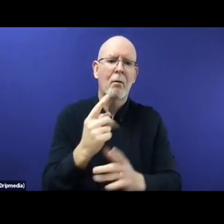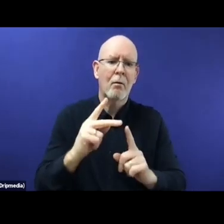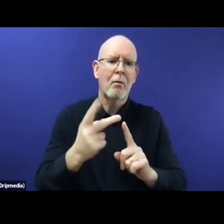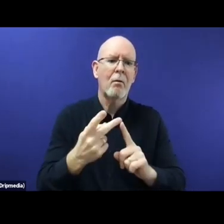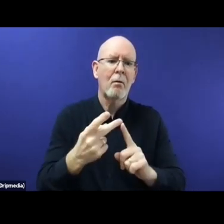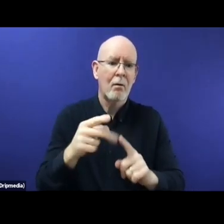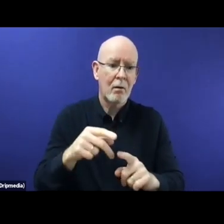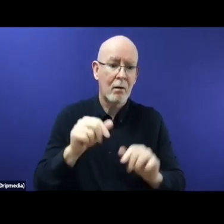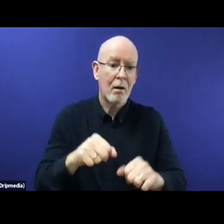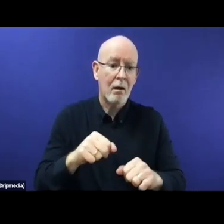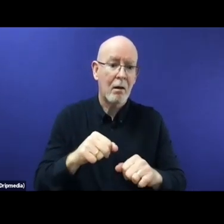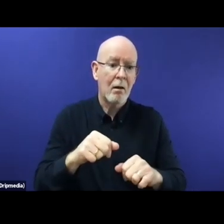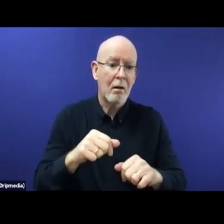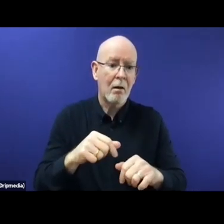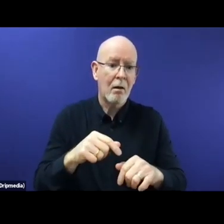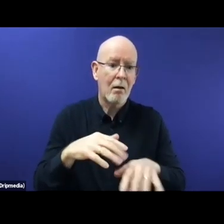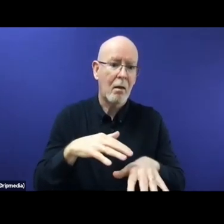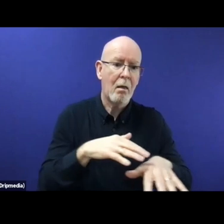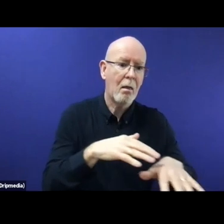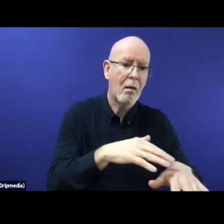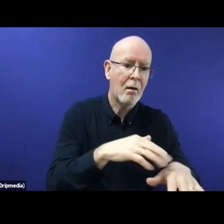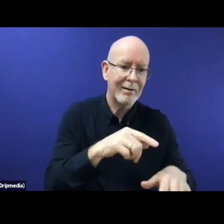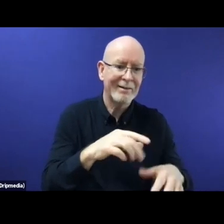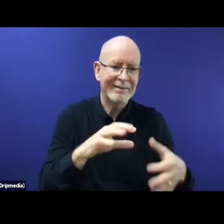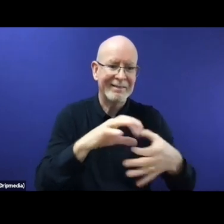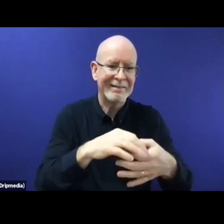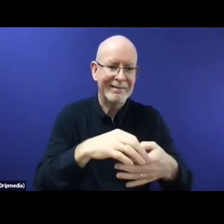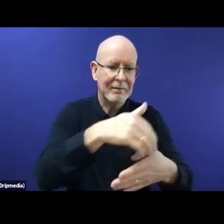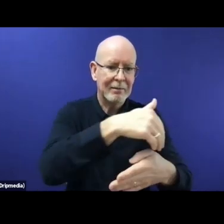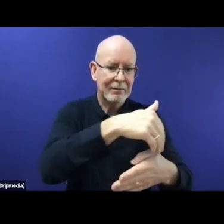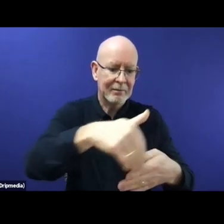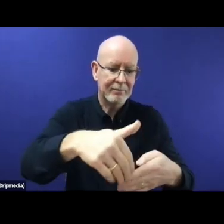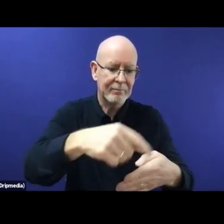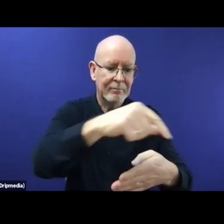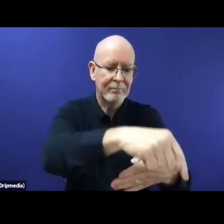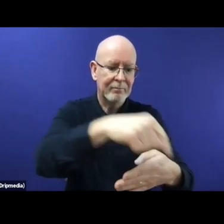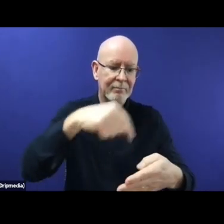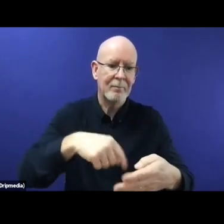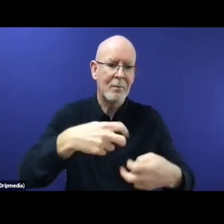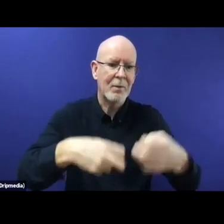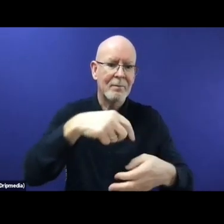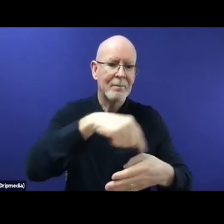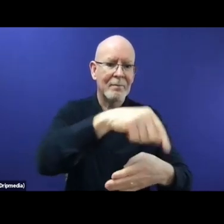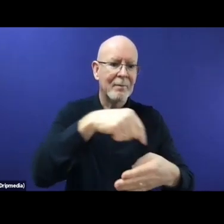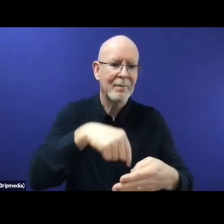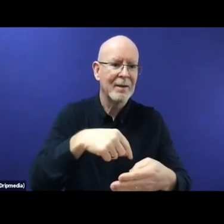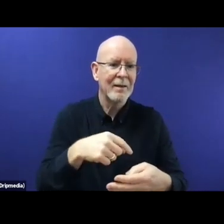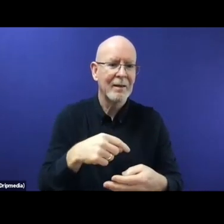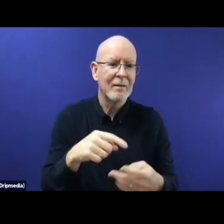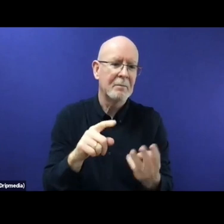which is actually integrated also into the solidarity mechanism, because so-called return sponsorships, quite a